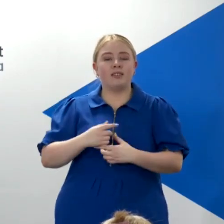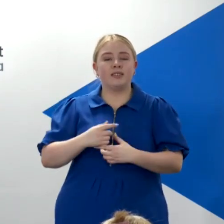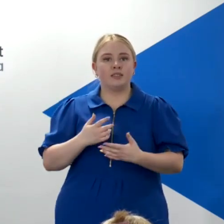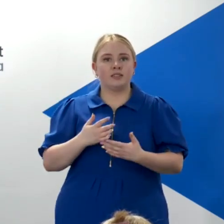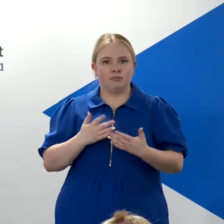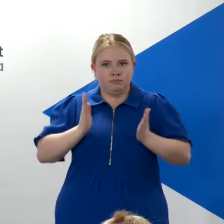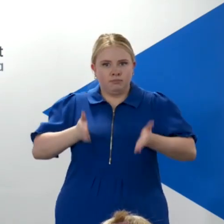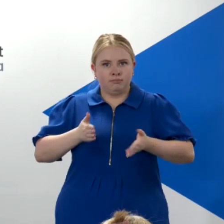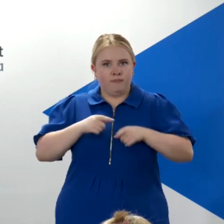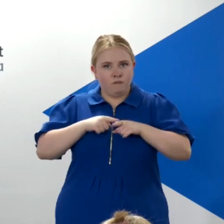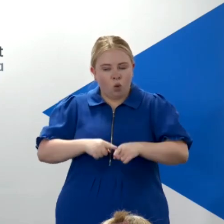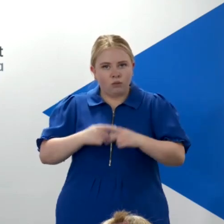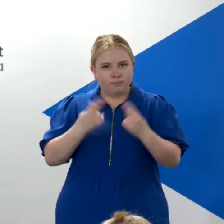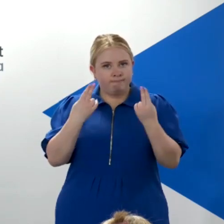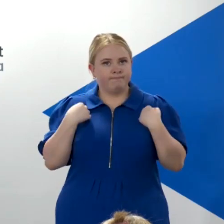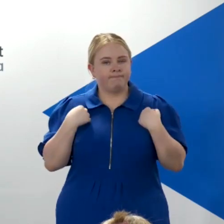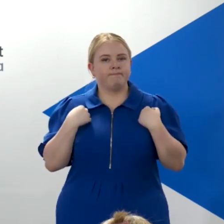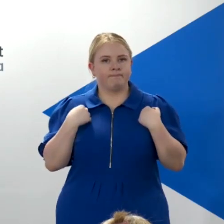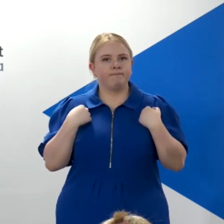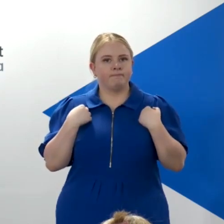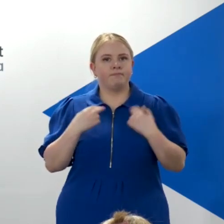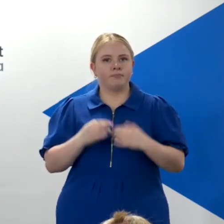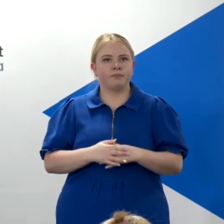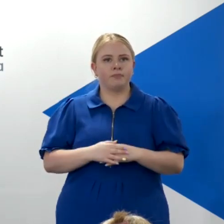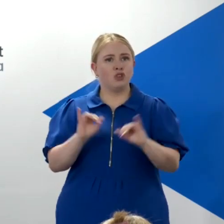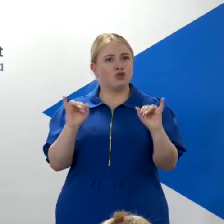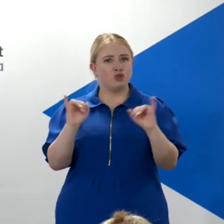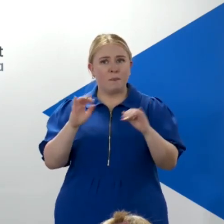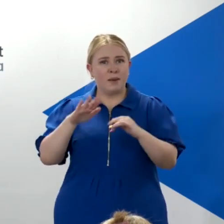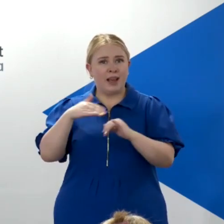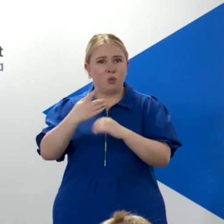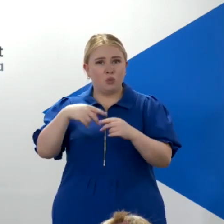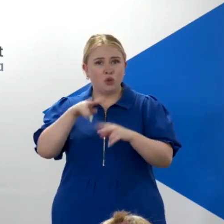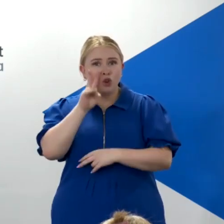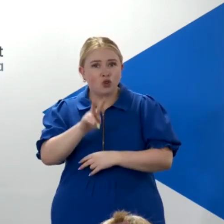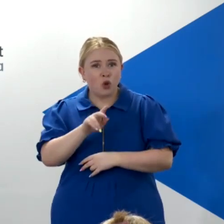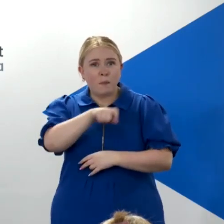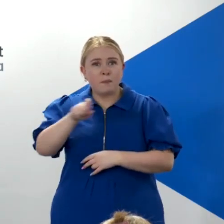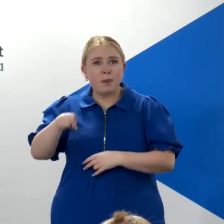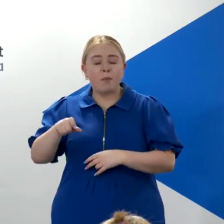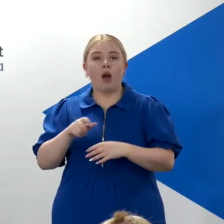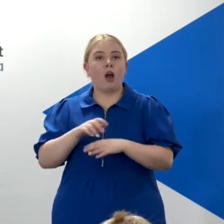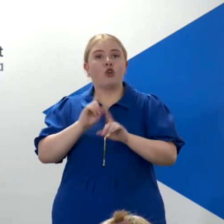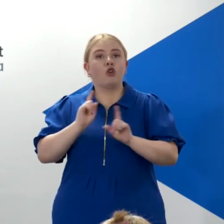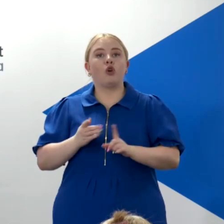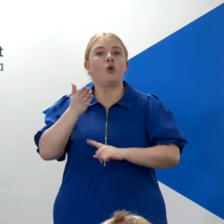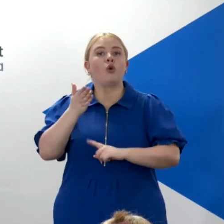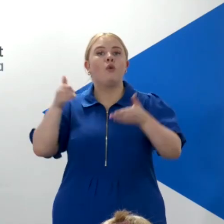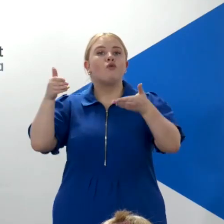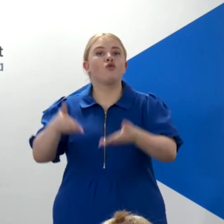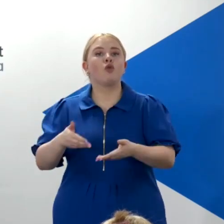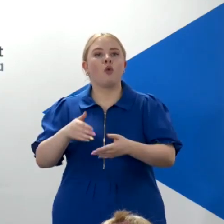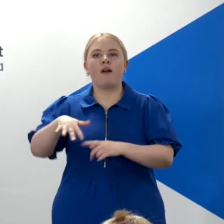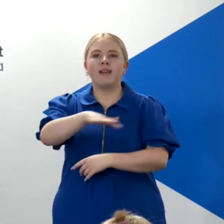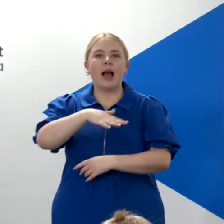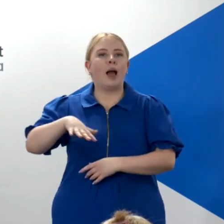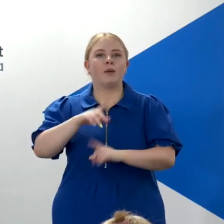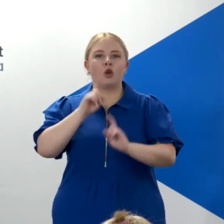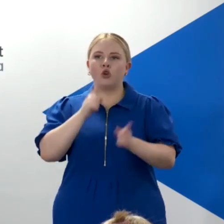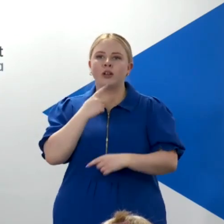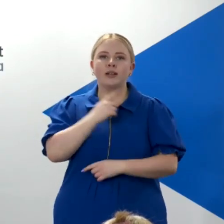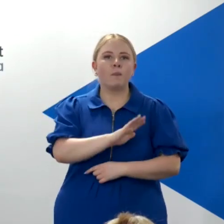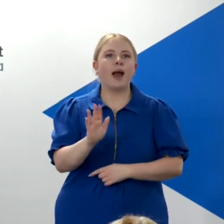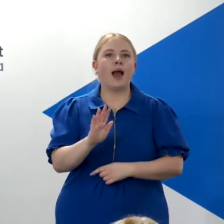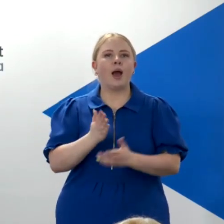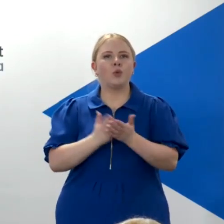course, adhere to. And at the extreme end of that, we saw people literally missing funerals of loved ones, not being able to say goodbye